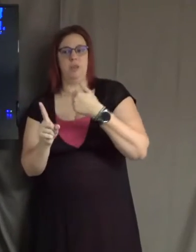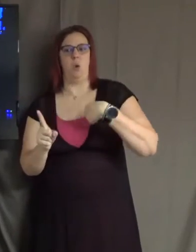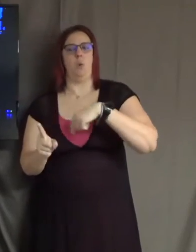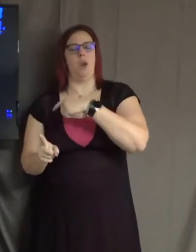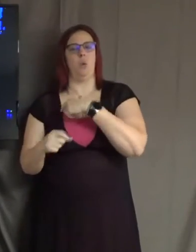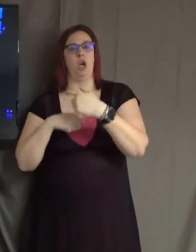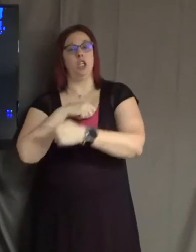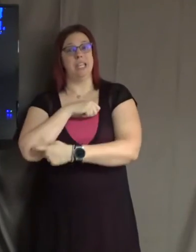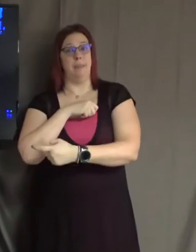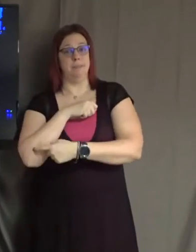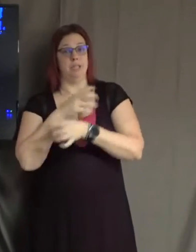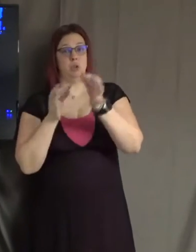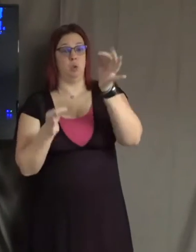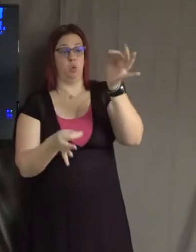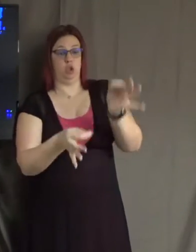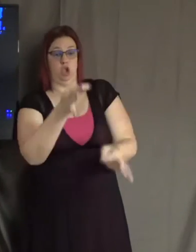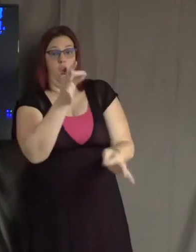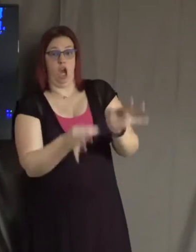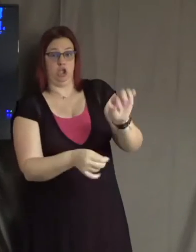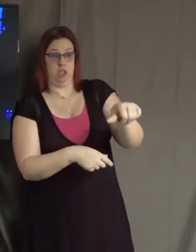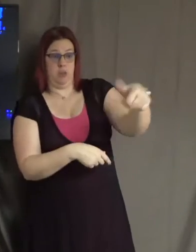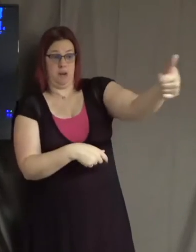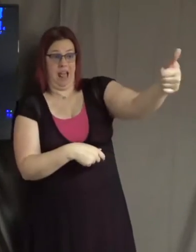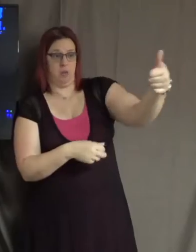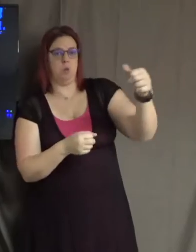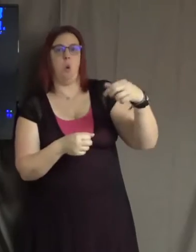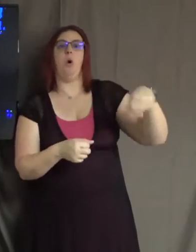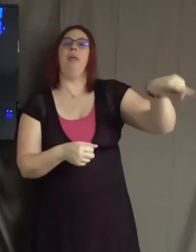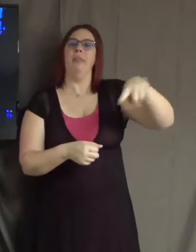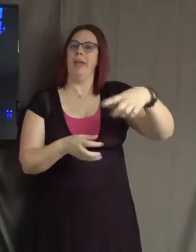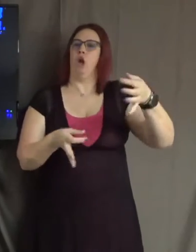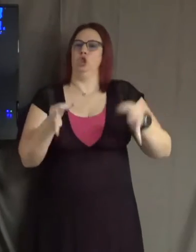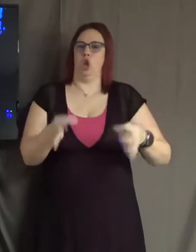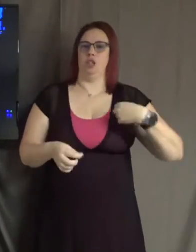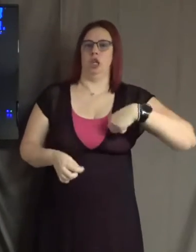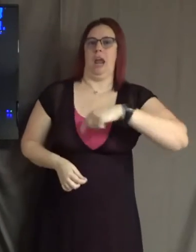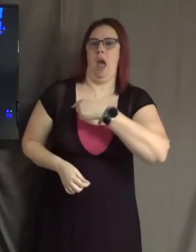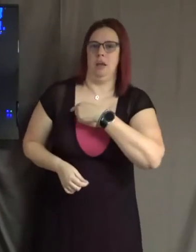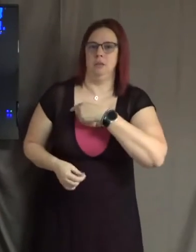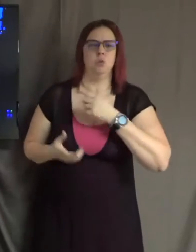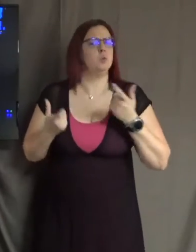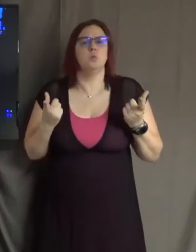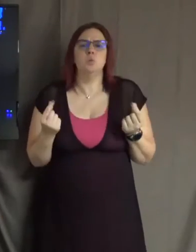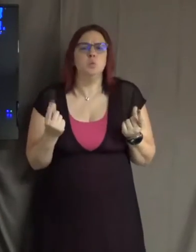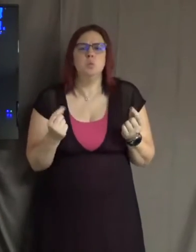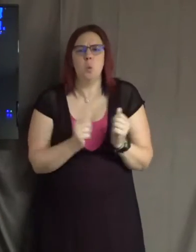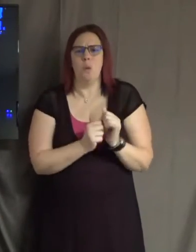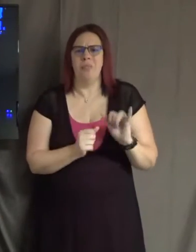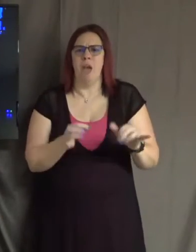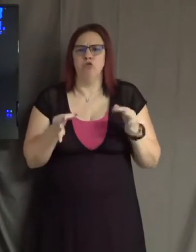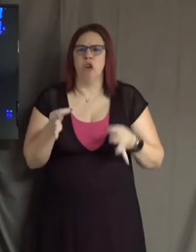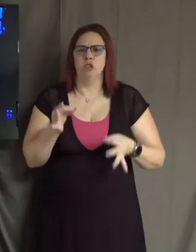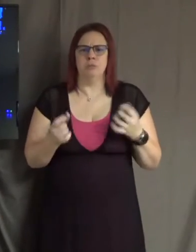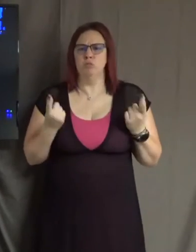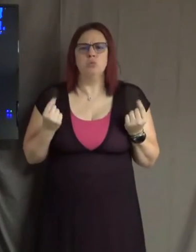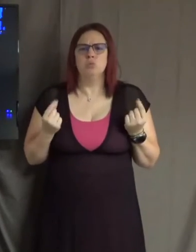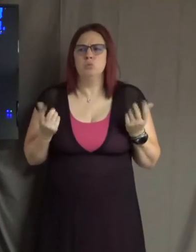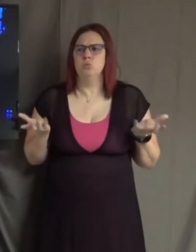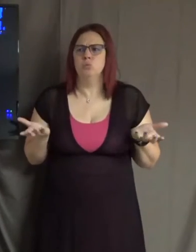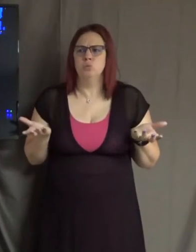being judged to get clear about what we do with the judgment that comes our way. And I not only have some philosophizing